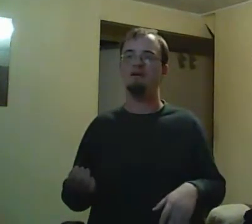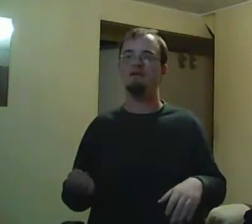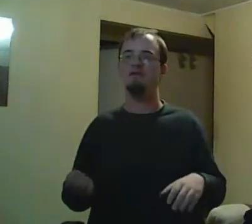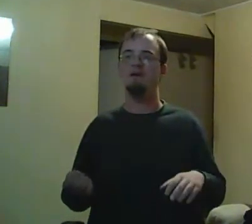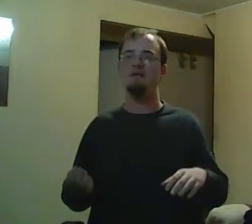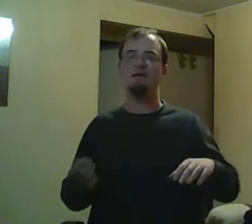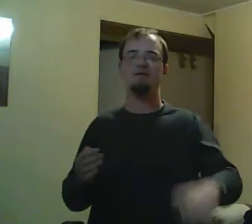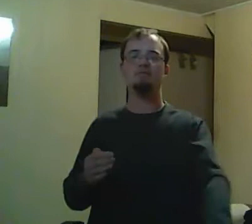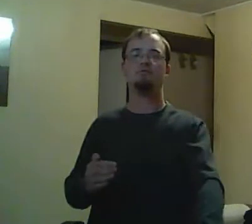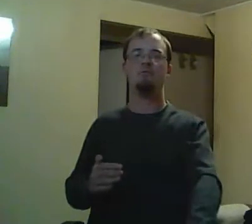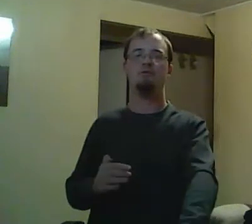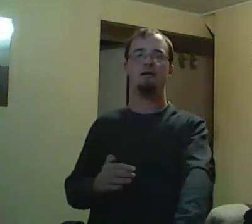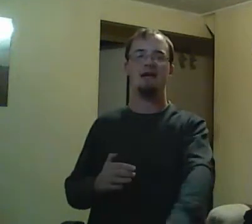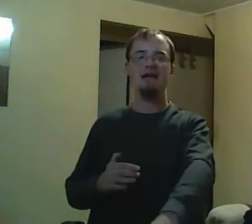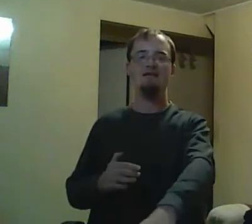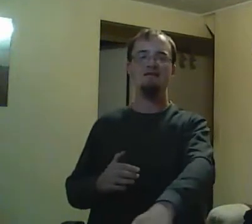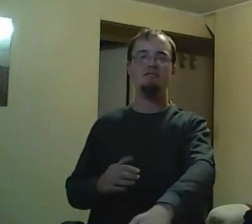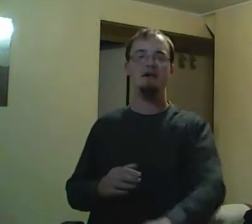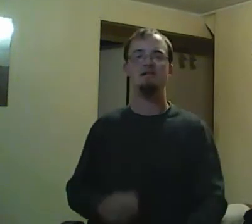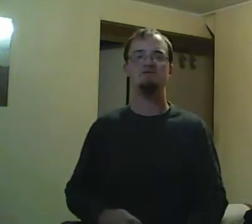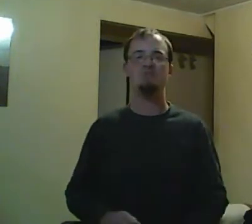you to tangle, come back to me when something serious happens.